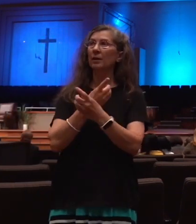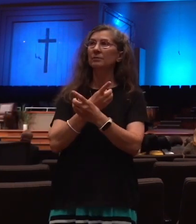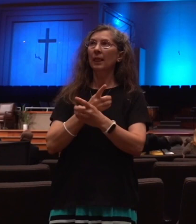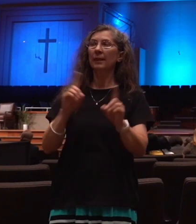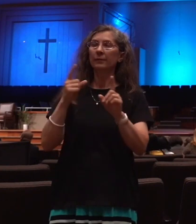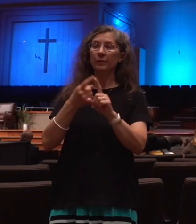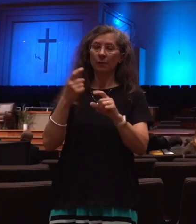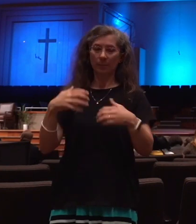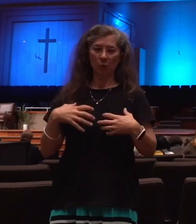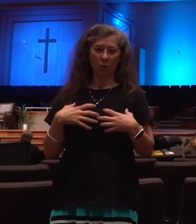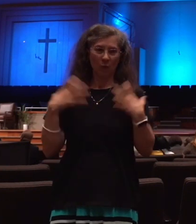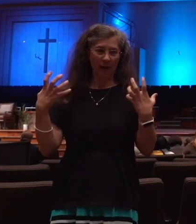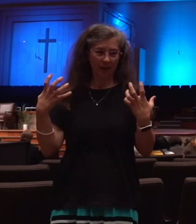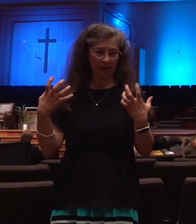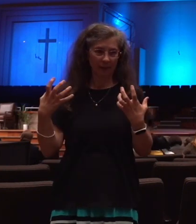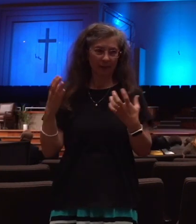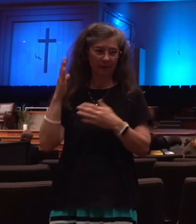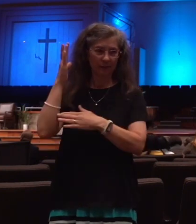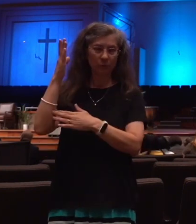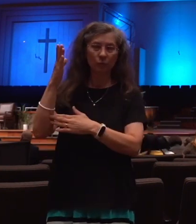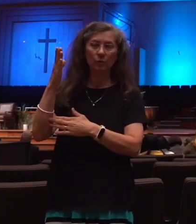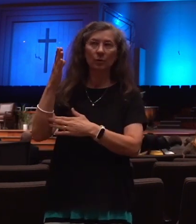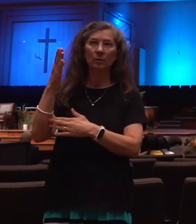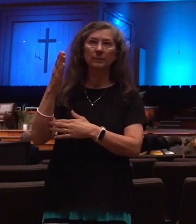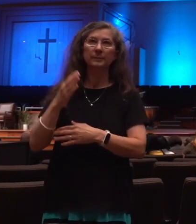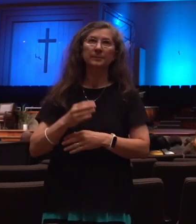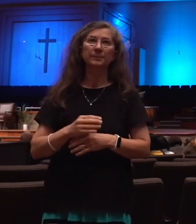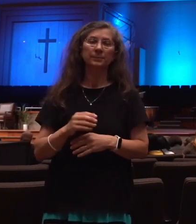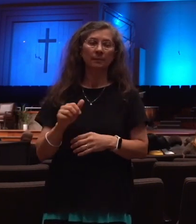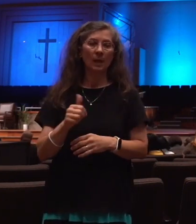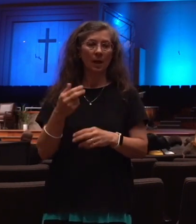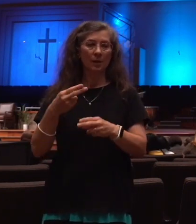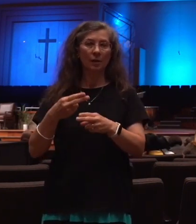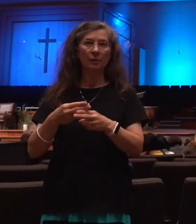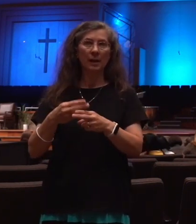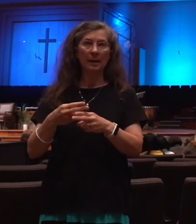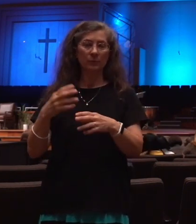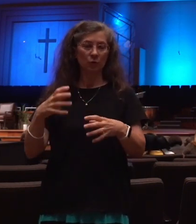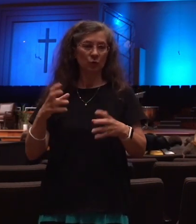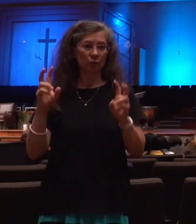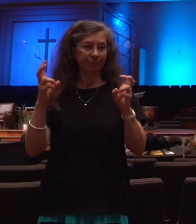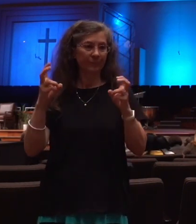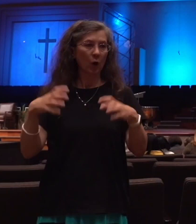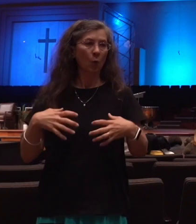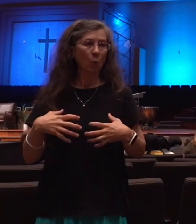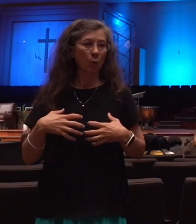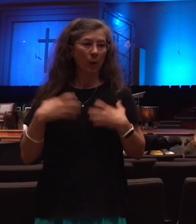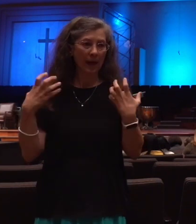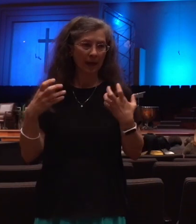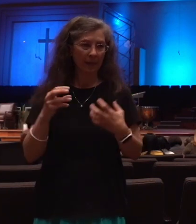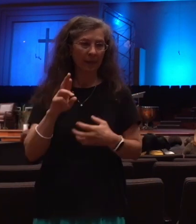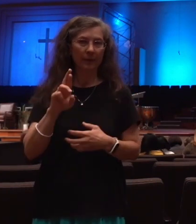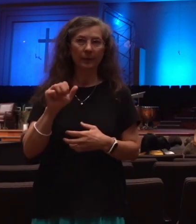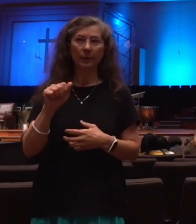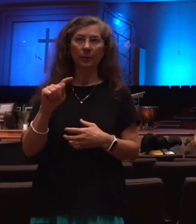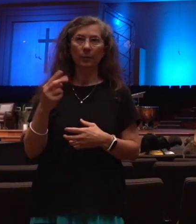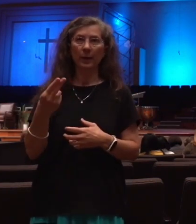on the earth. It's also referred to as the wrath in 1 Thessalonians 5.9, where it says, for God hath not appointed